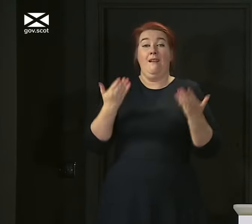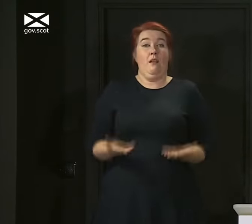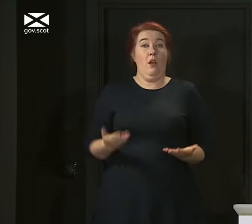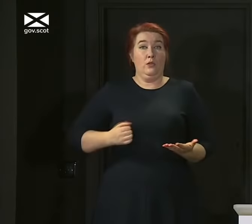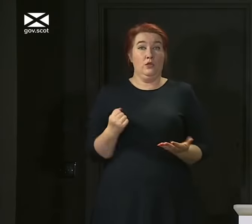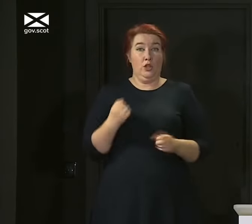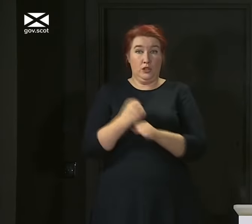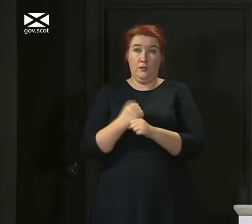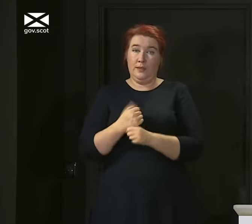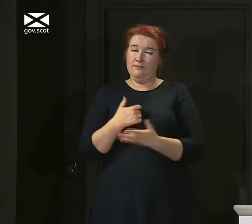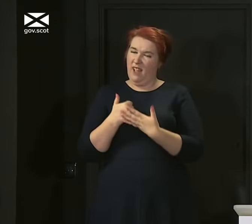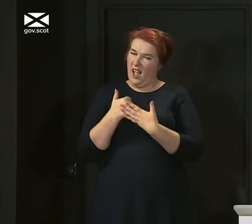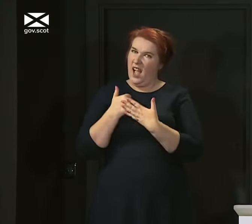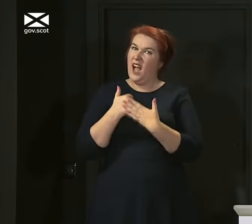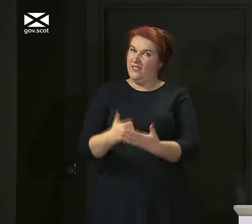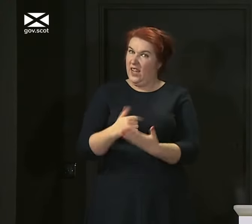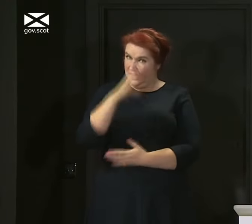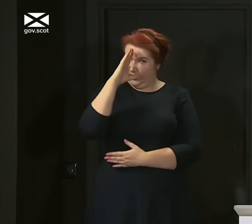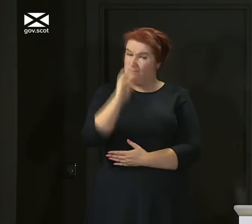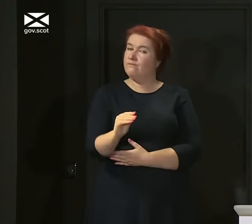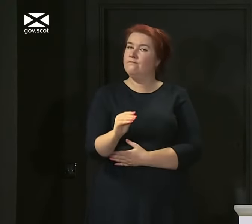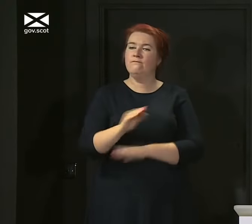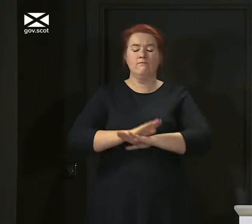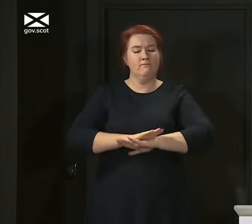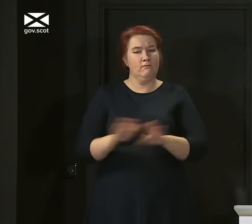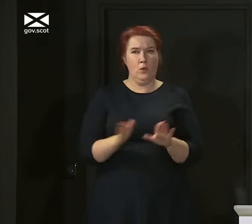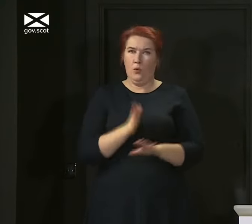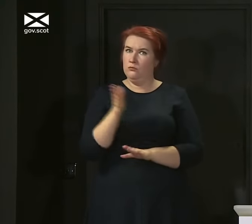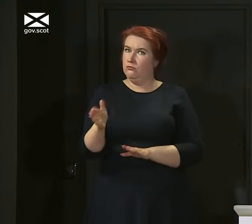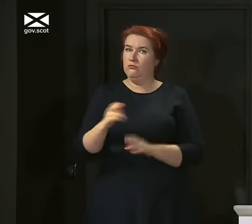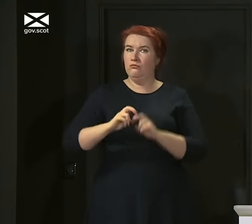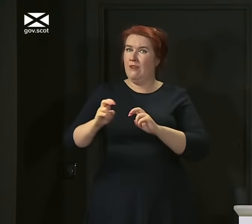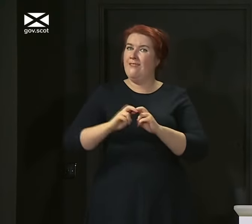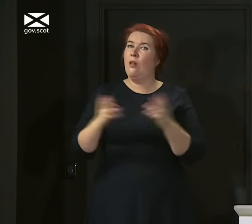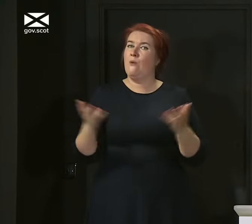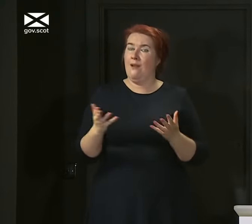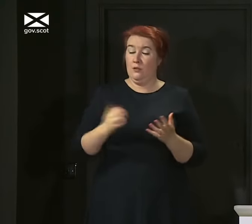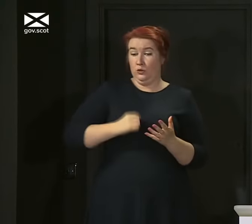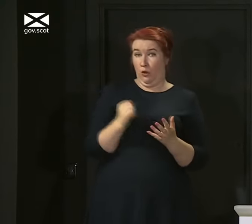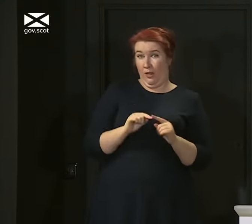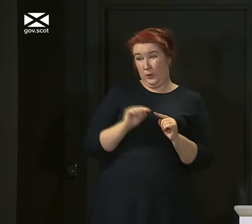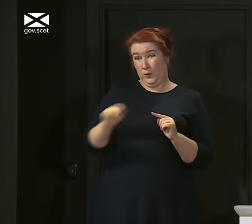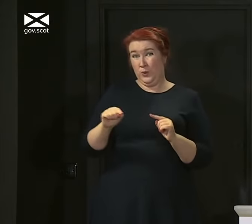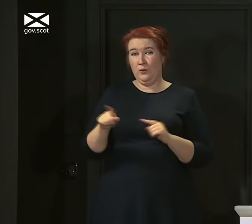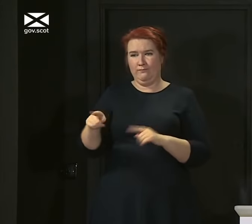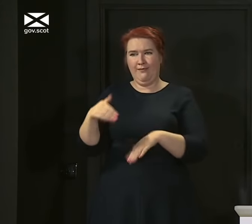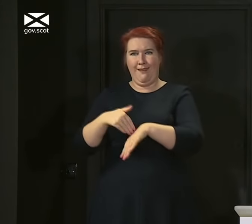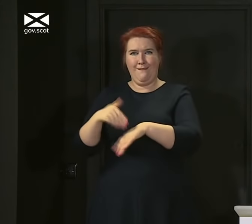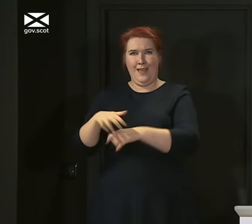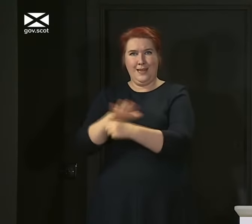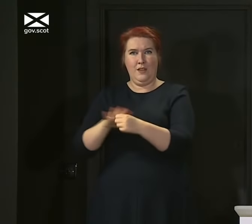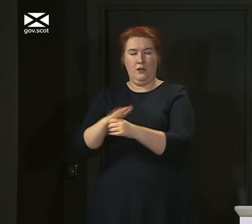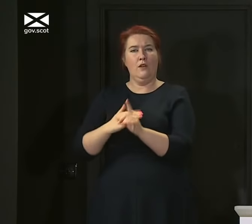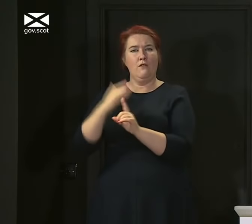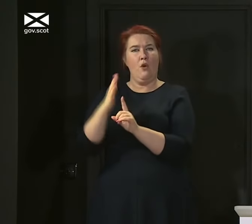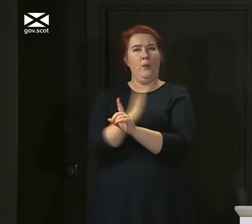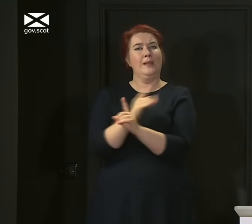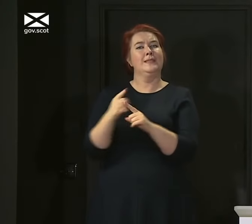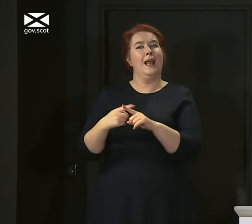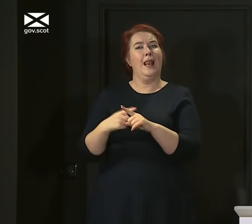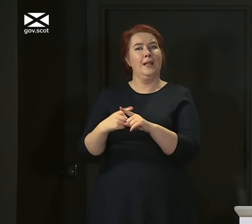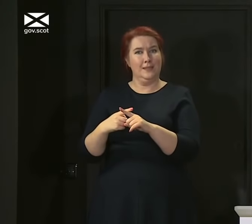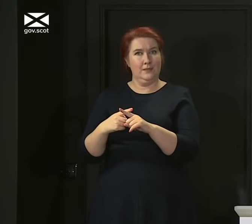strong advice against non-essential travel between Scotland and the affected parts of the north of England.